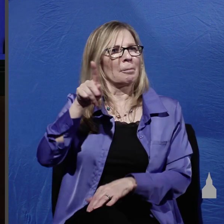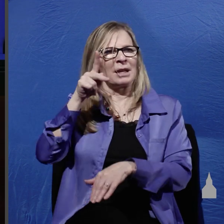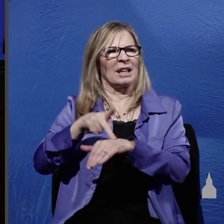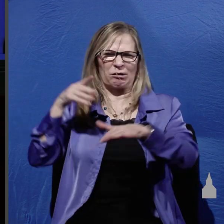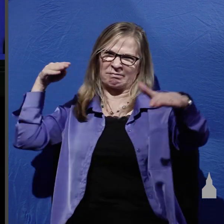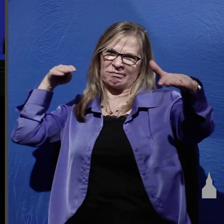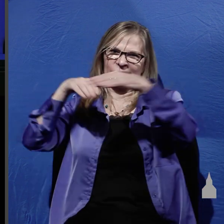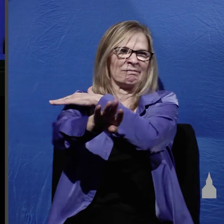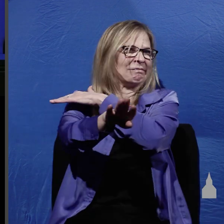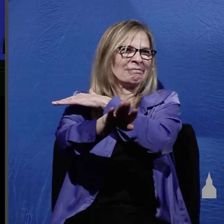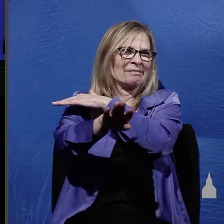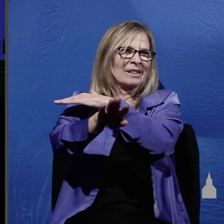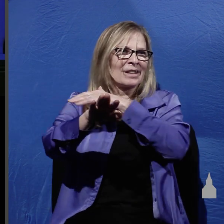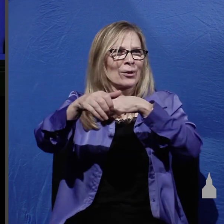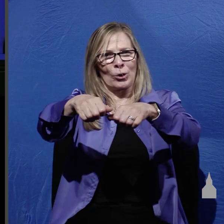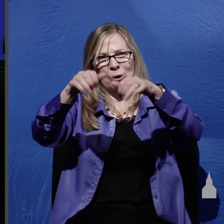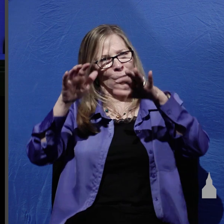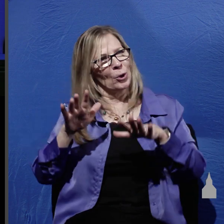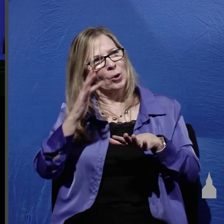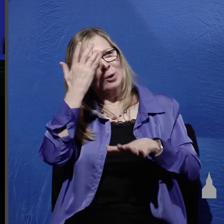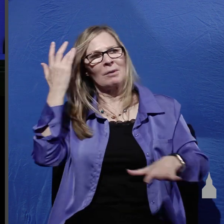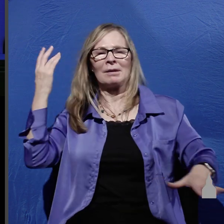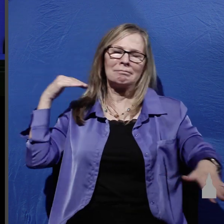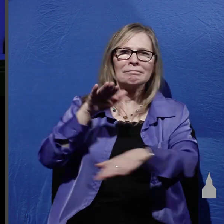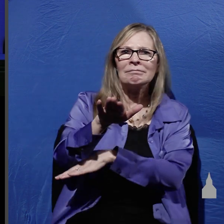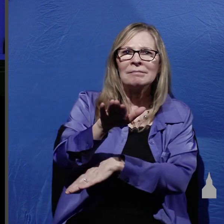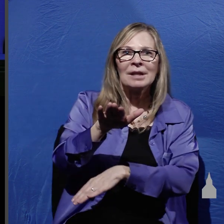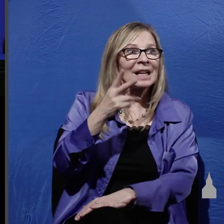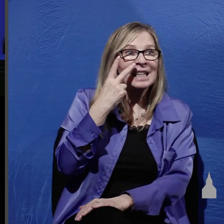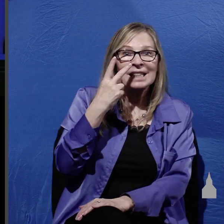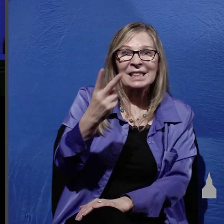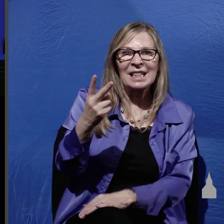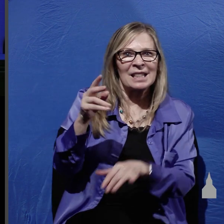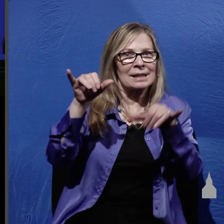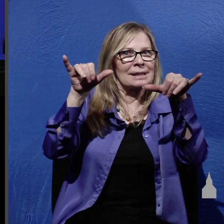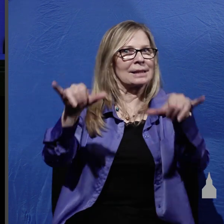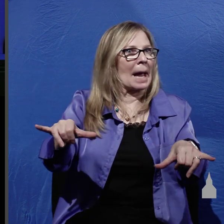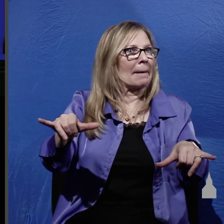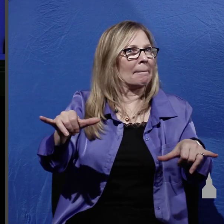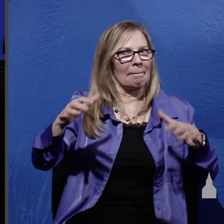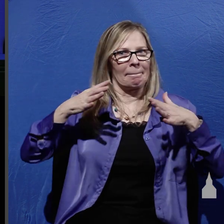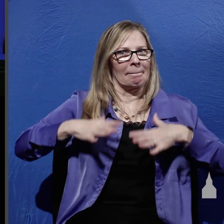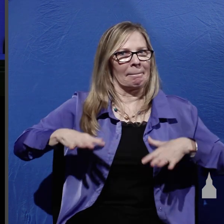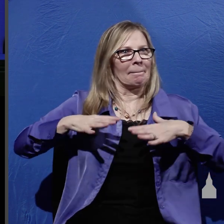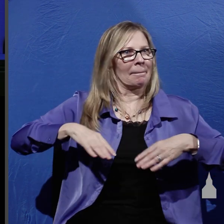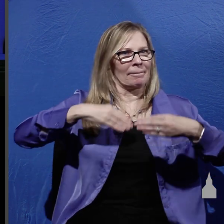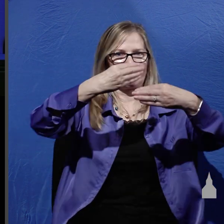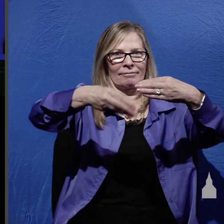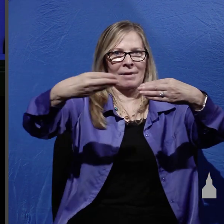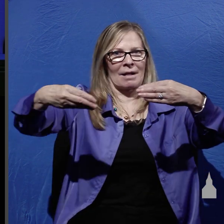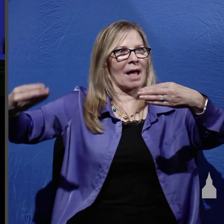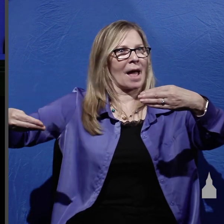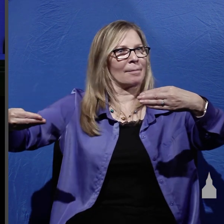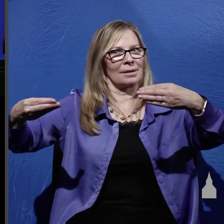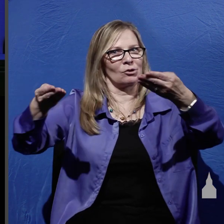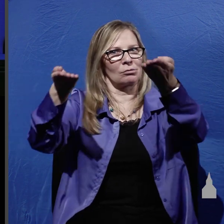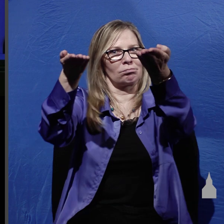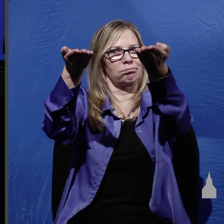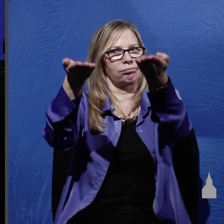goes straight into the tomb and he also sees the same linen wrappings lying there undisturbed that John